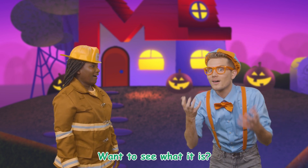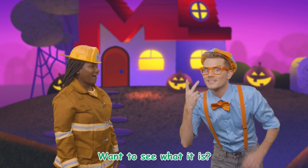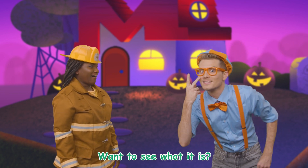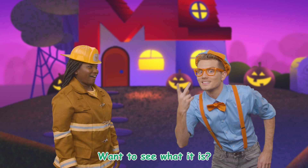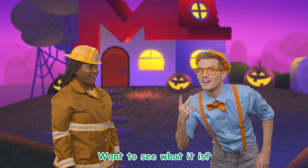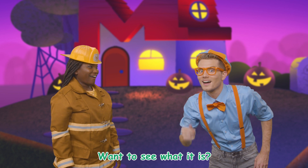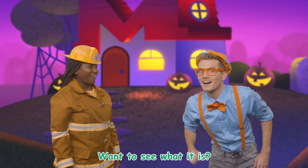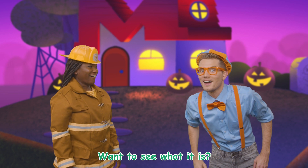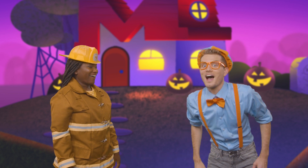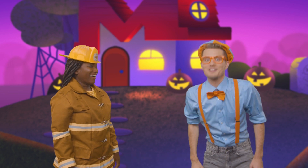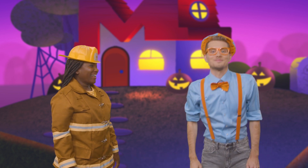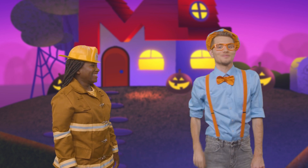Want to see what it is?